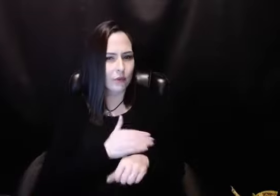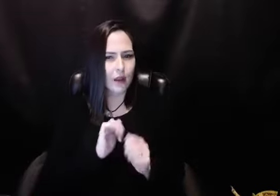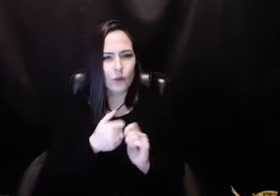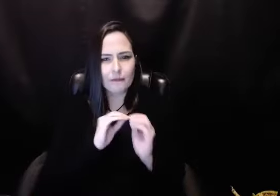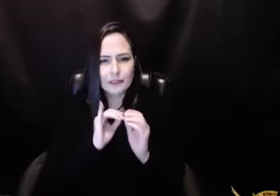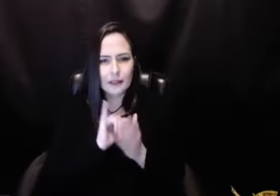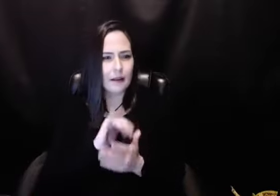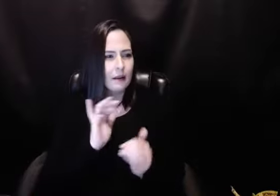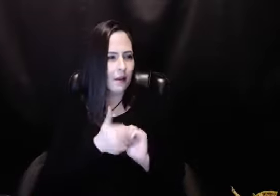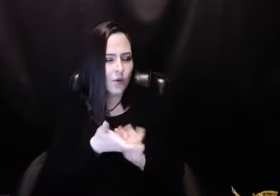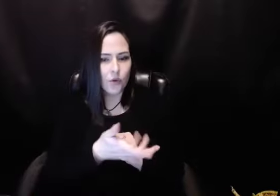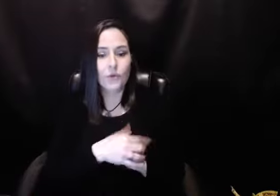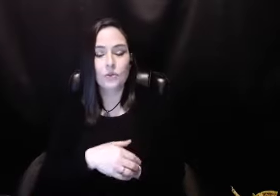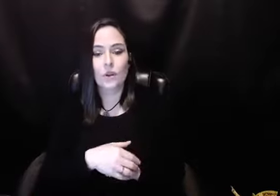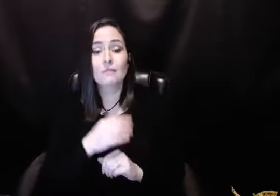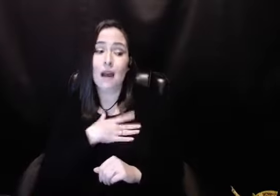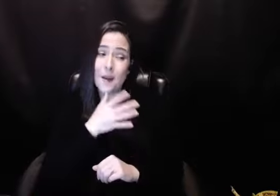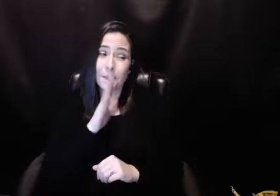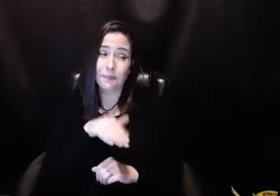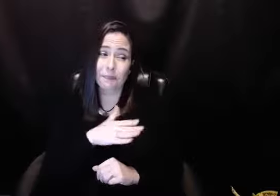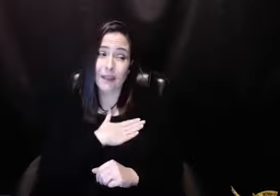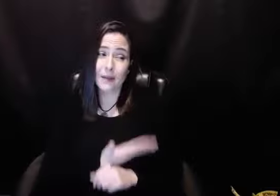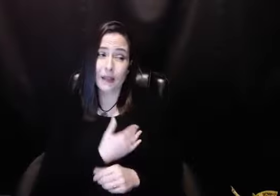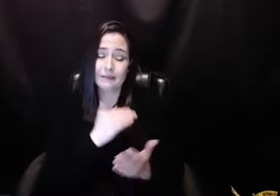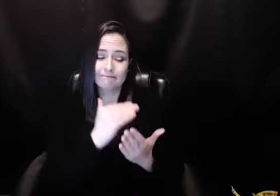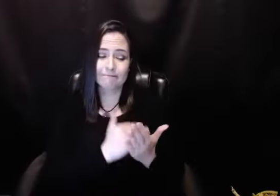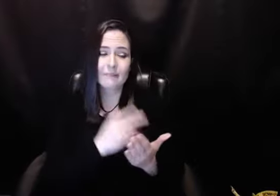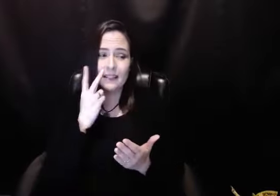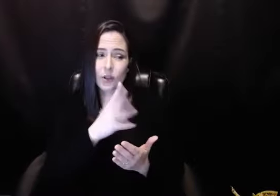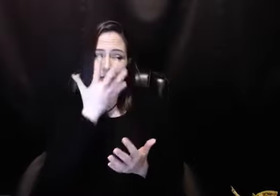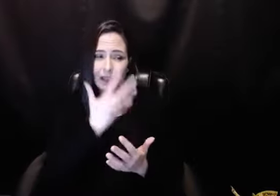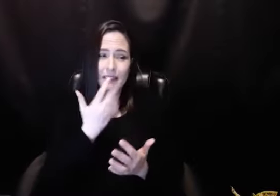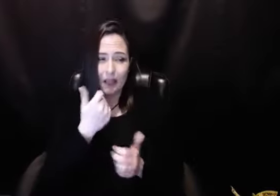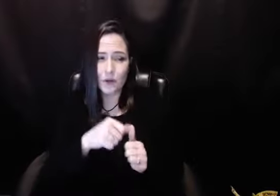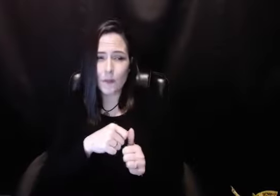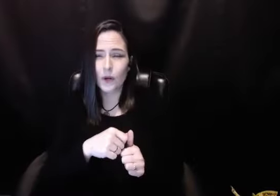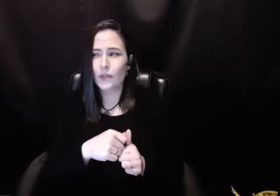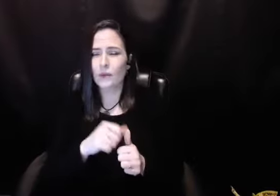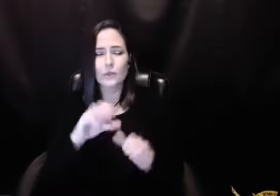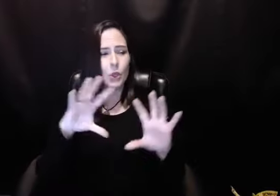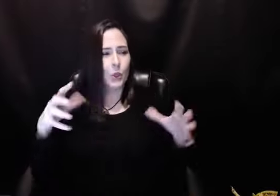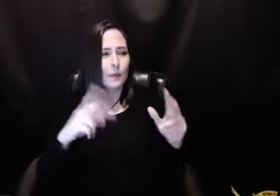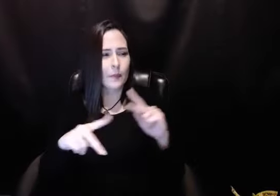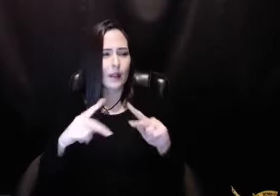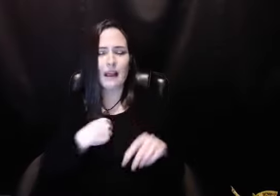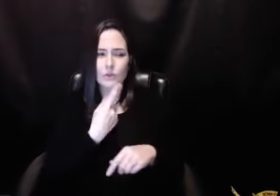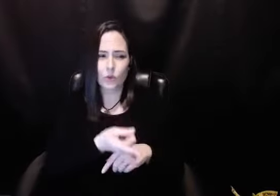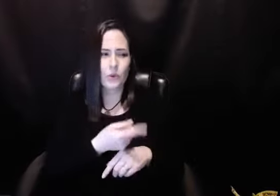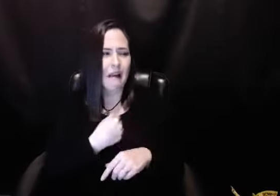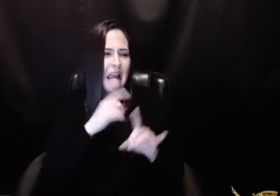with my mother at the kitchen table and I admitted and said, Mom, I did all this stuff. And I saw your face.